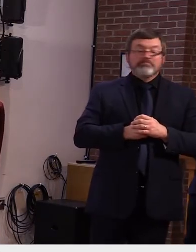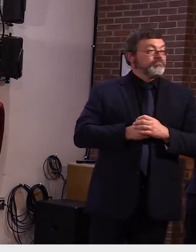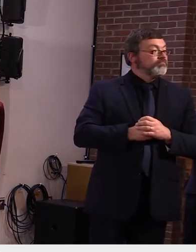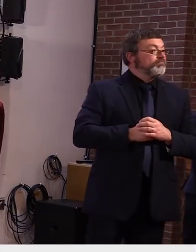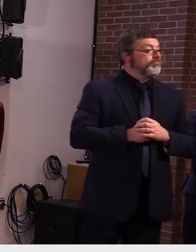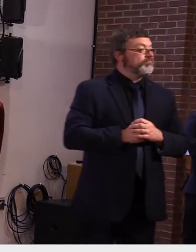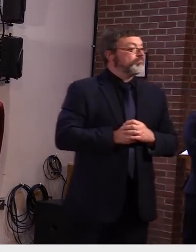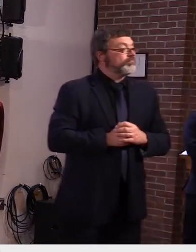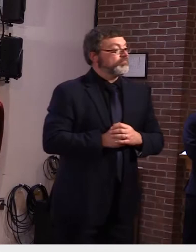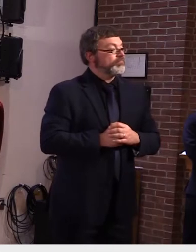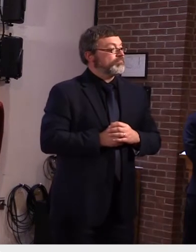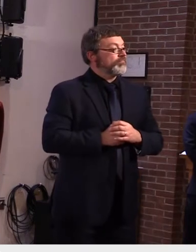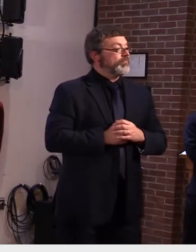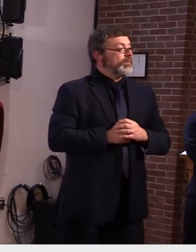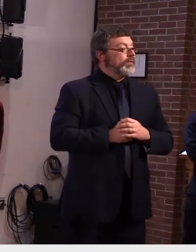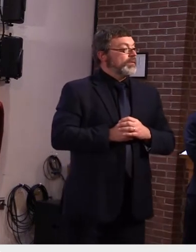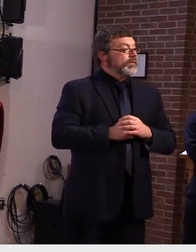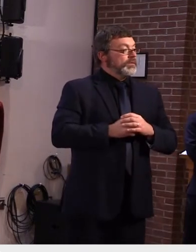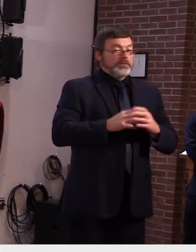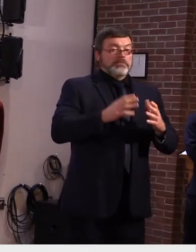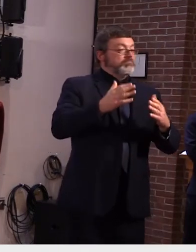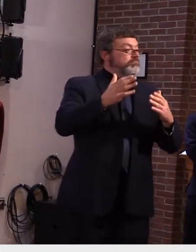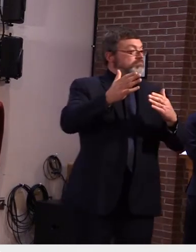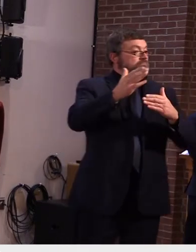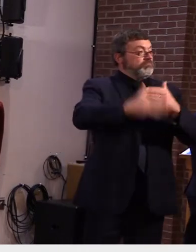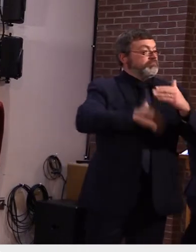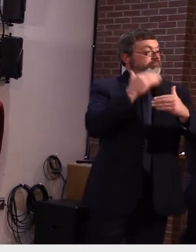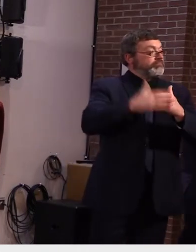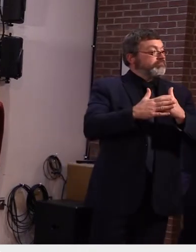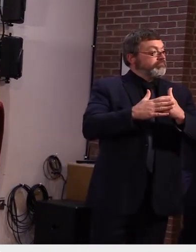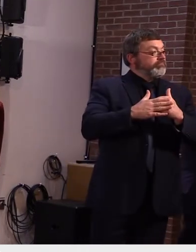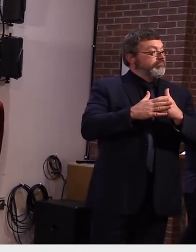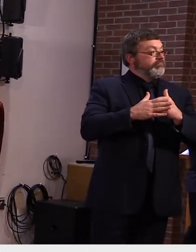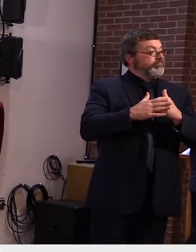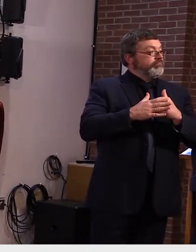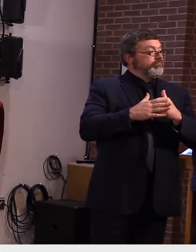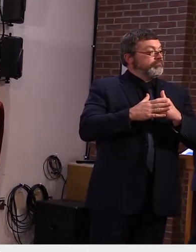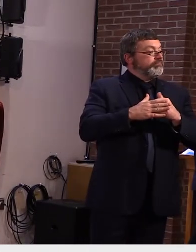i don't think so erin um so any follow-ups or